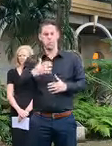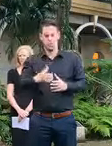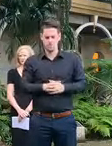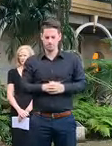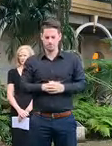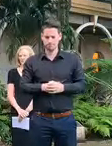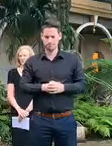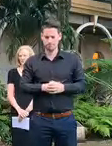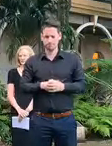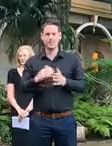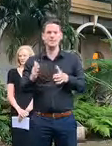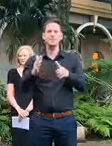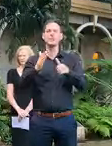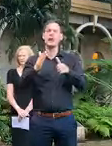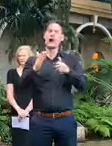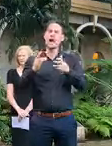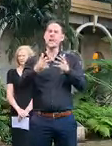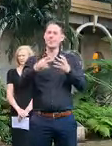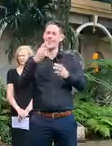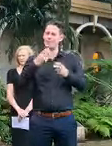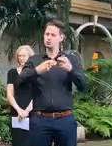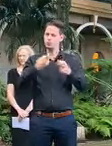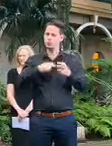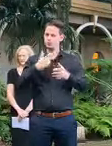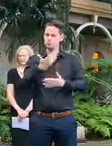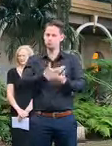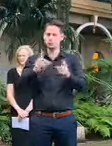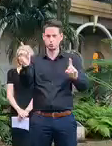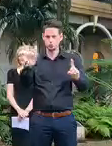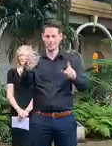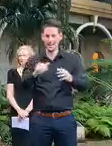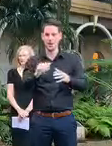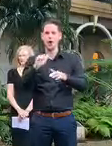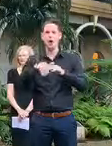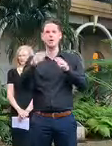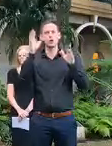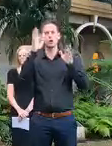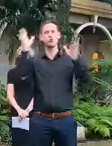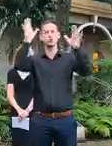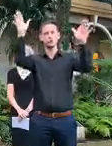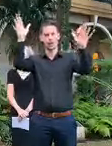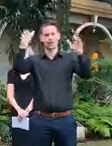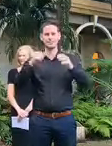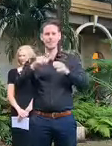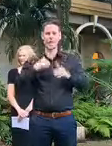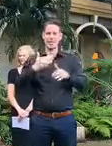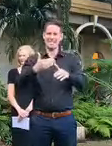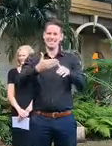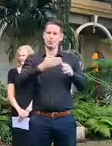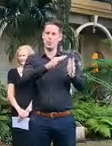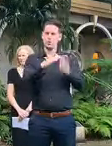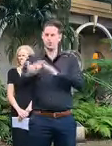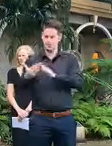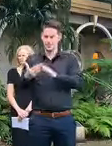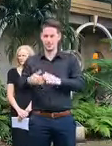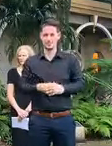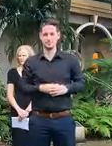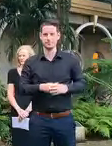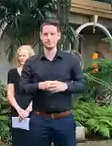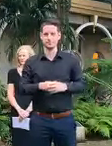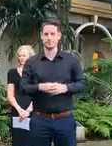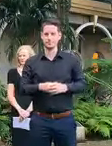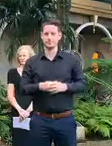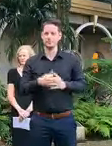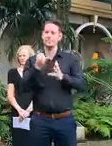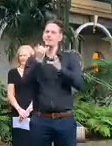we discussed today was the issue in relation to our Torres Strait Islanders and our indigenous communities. It is